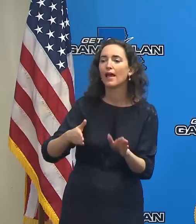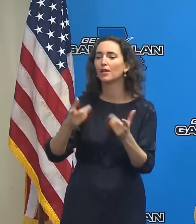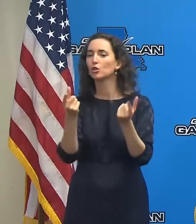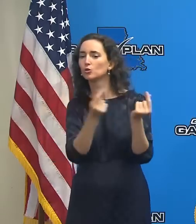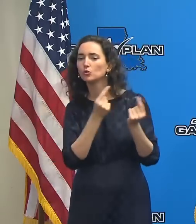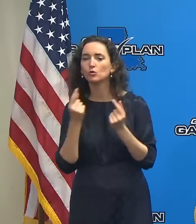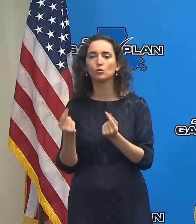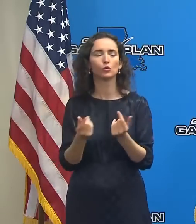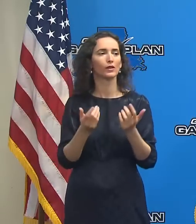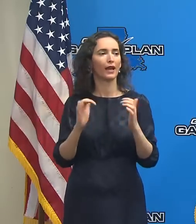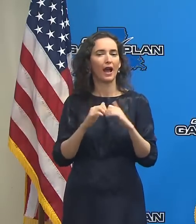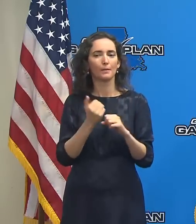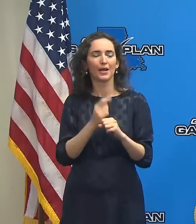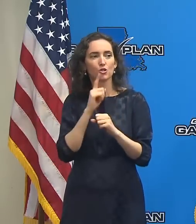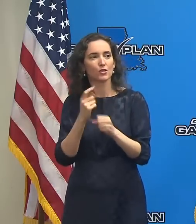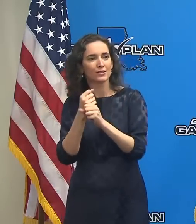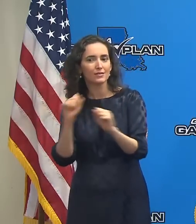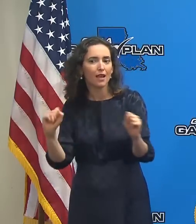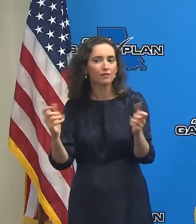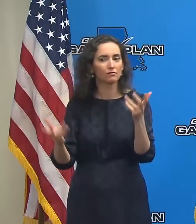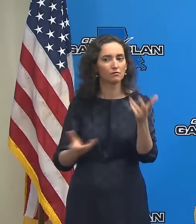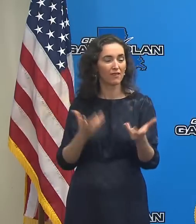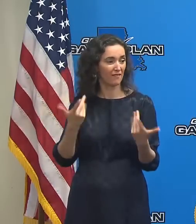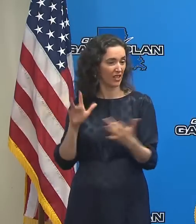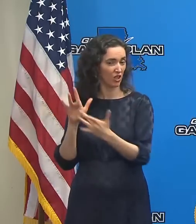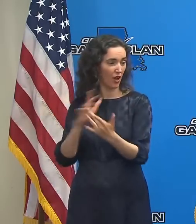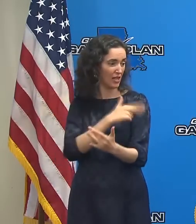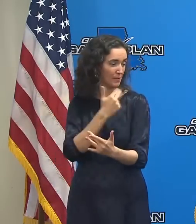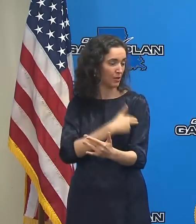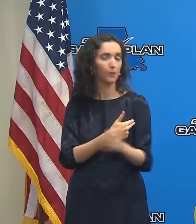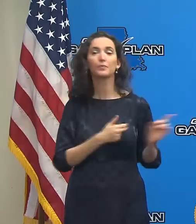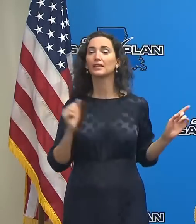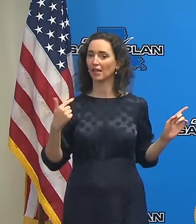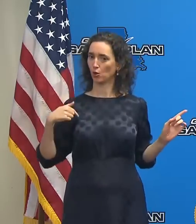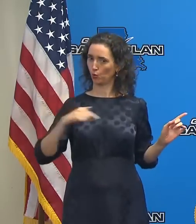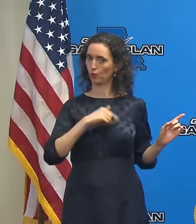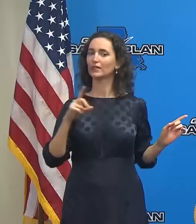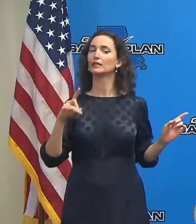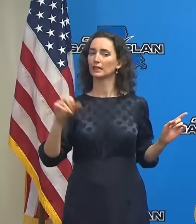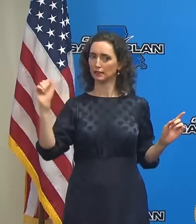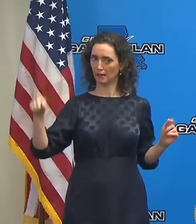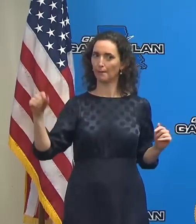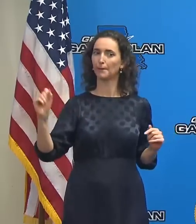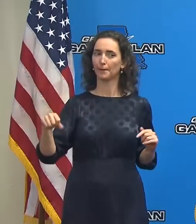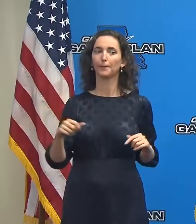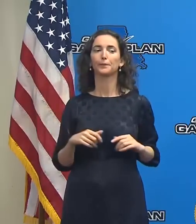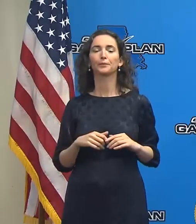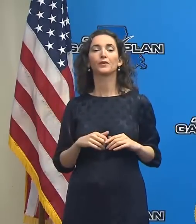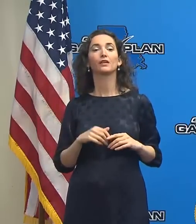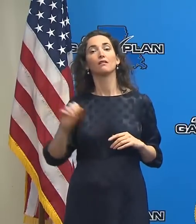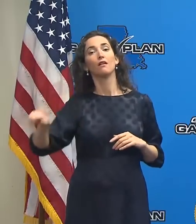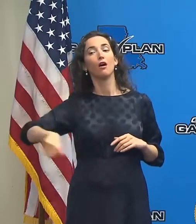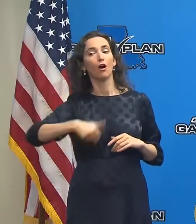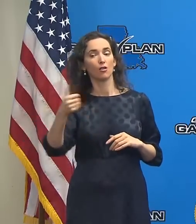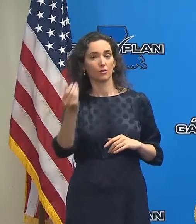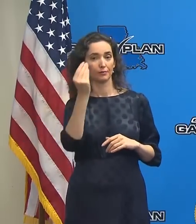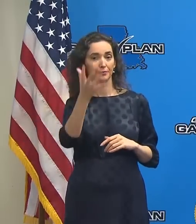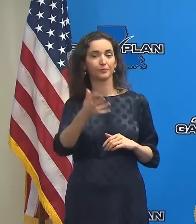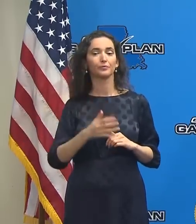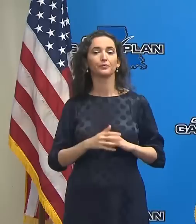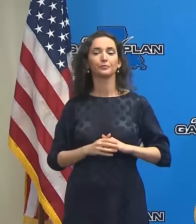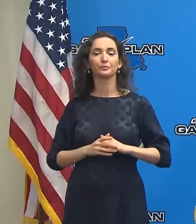Yes, ma Well, we have. And the other thing is we actually have